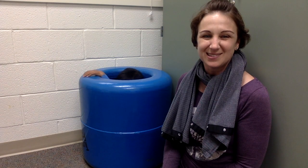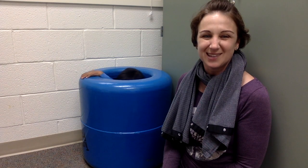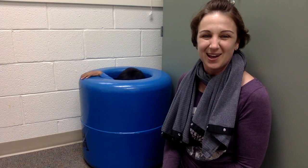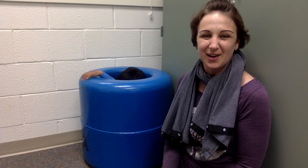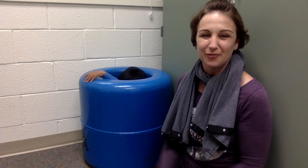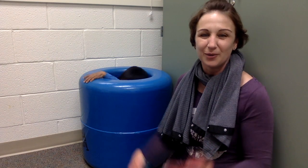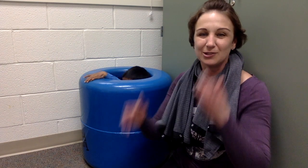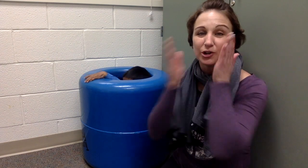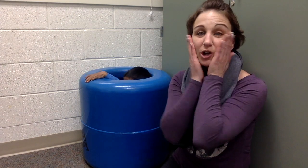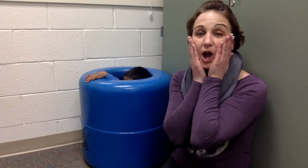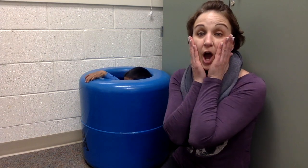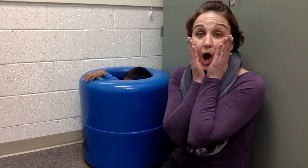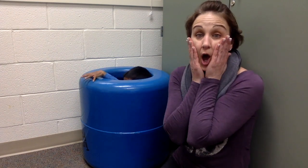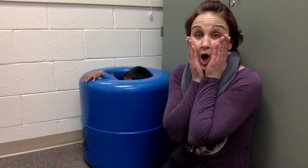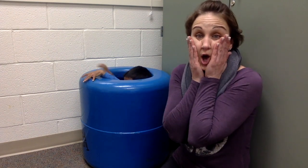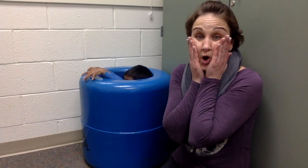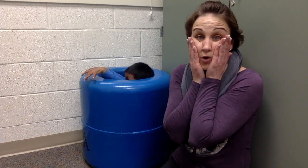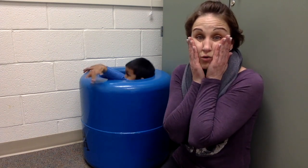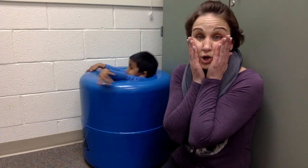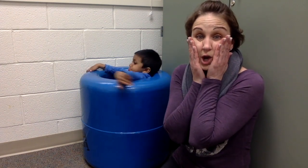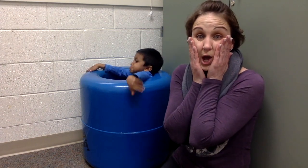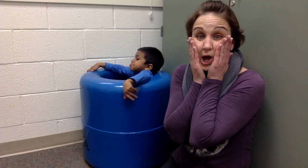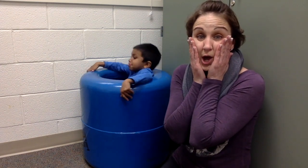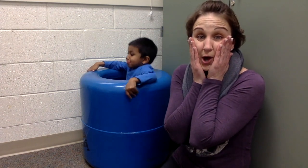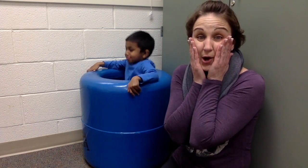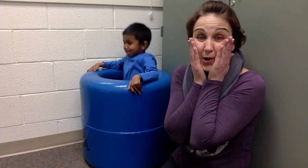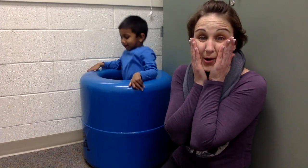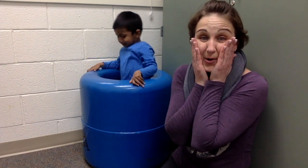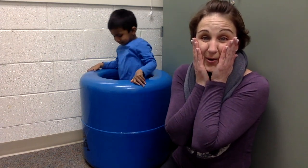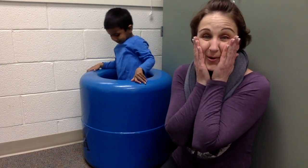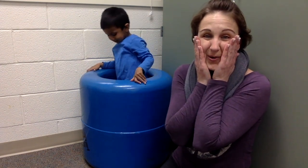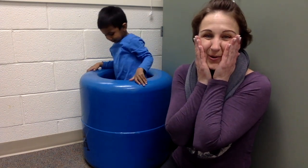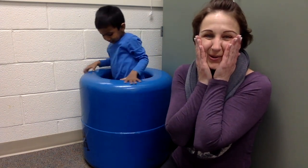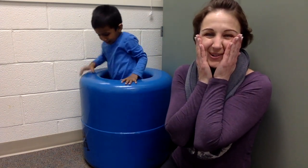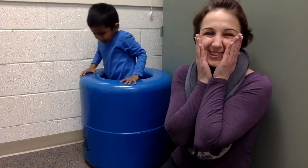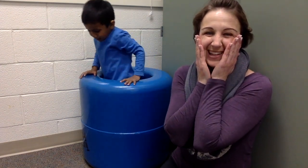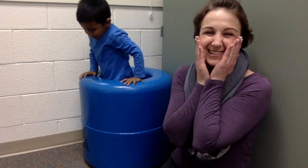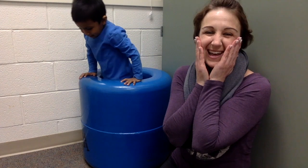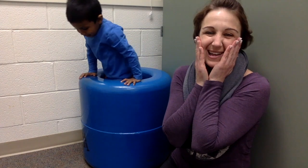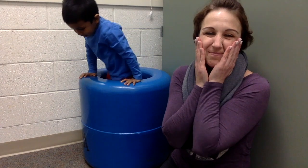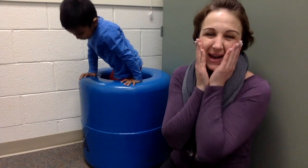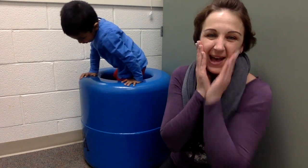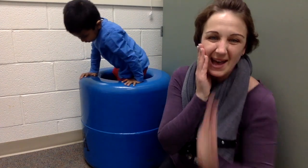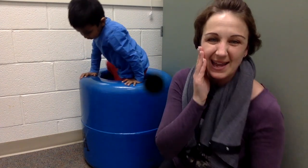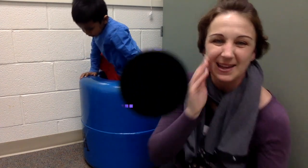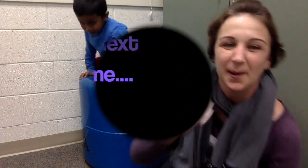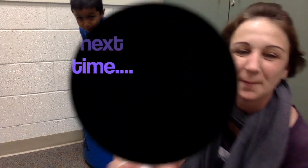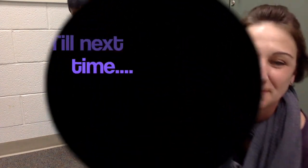of winter. Oh no! That's it. Bye! Bye! Bye!